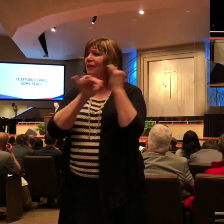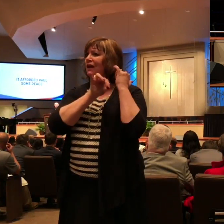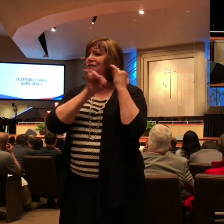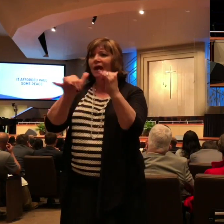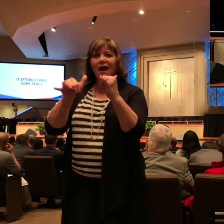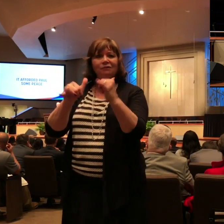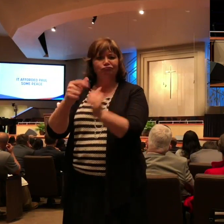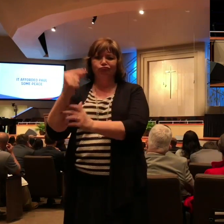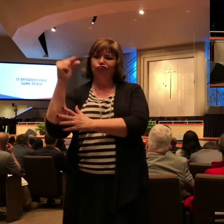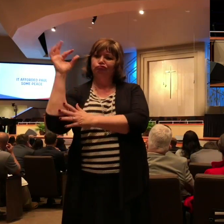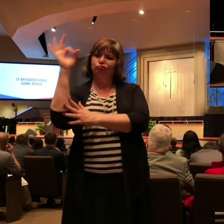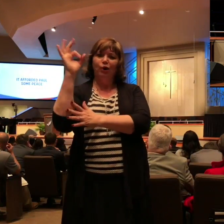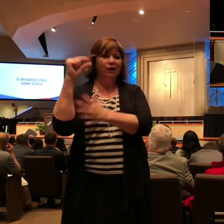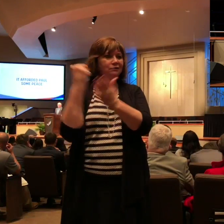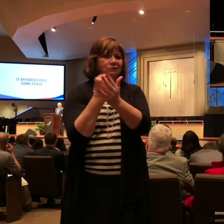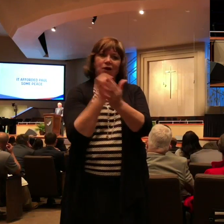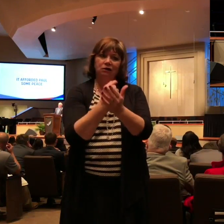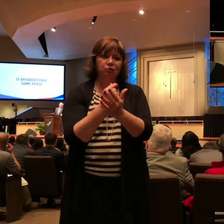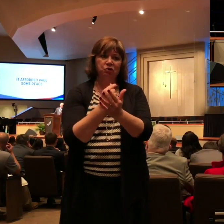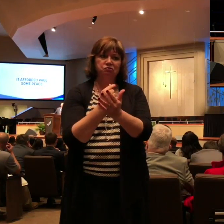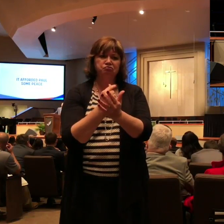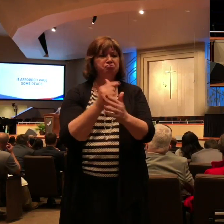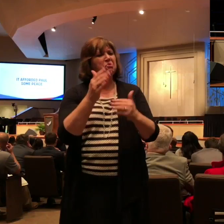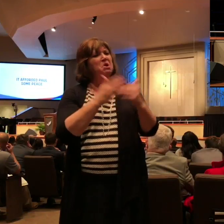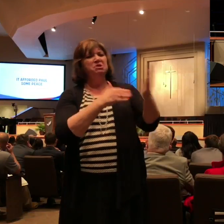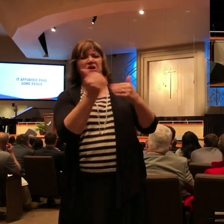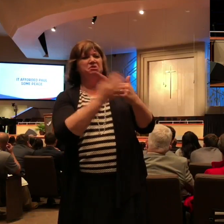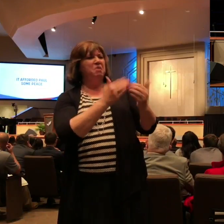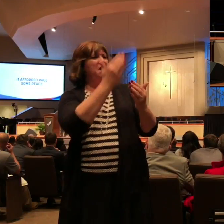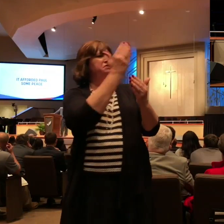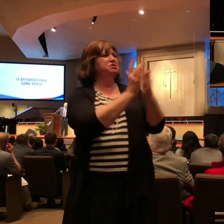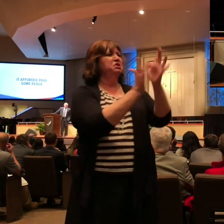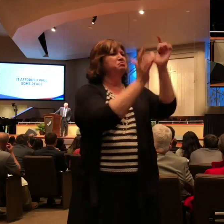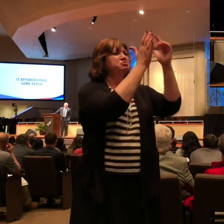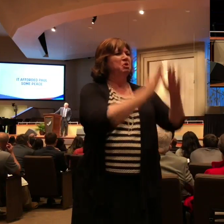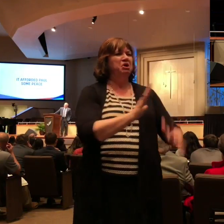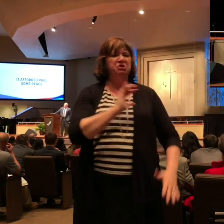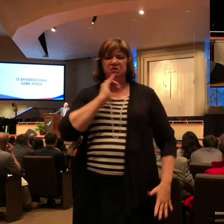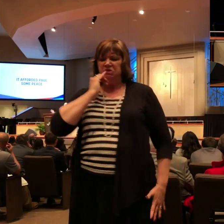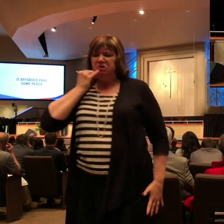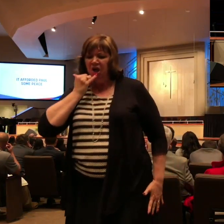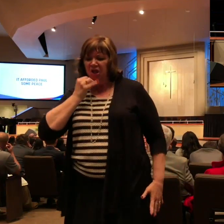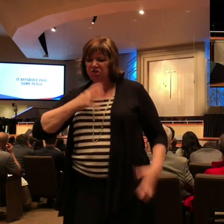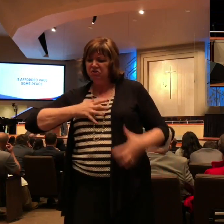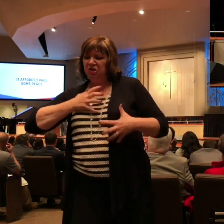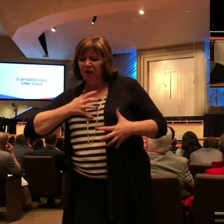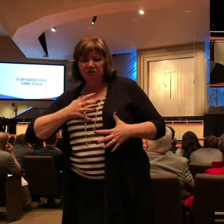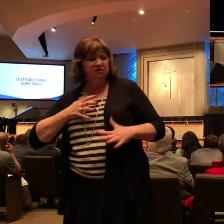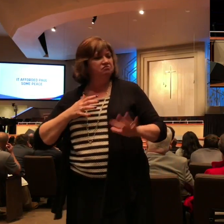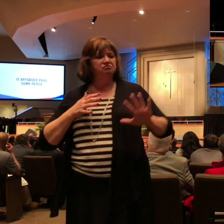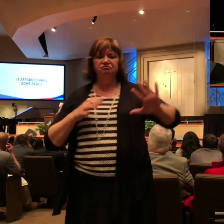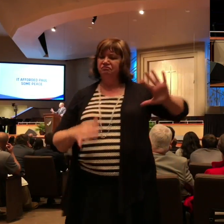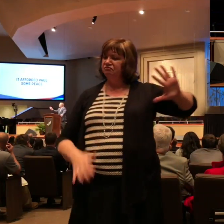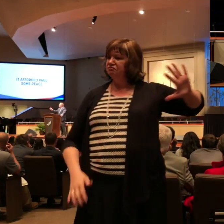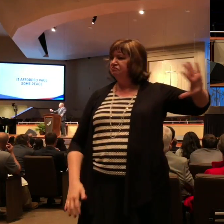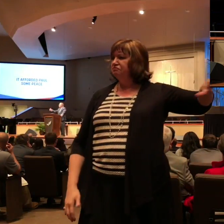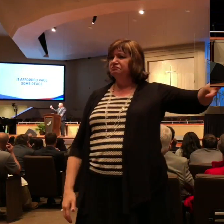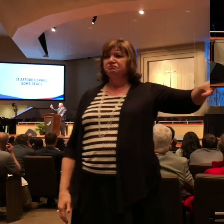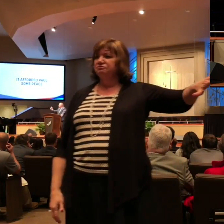oh there was envy and strife that could have really discouraged Paul Paul said I'm not getting into all that people are being